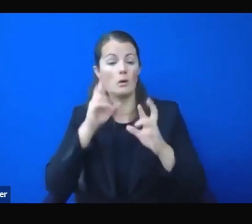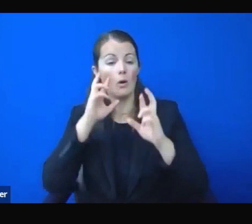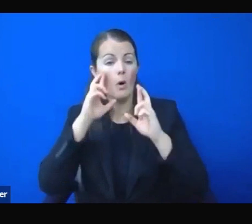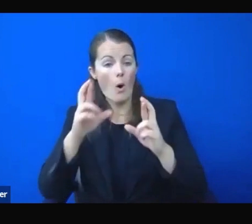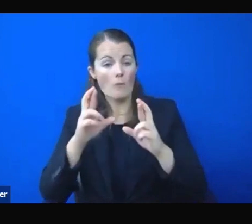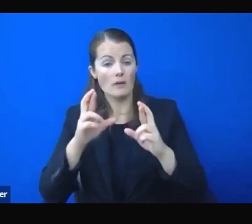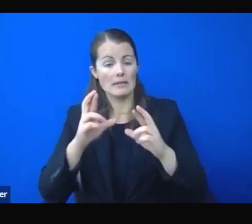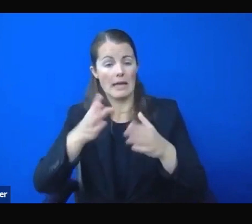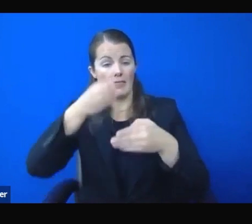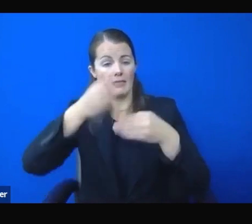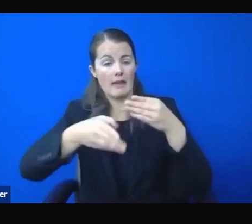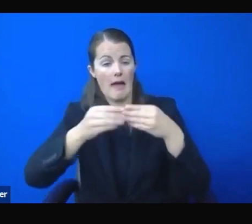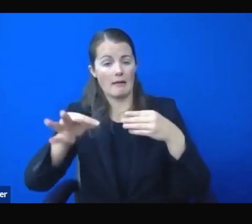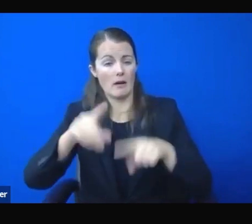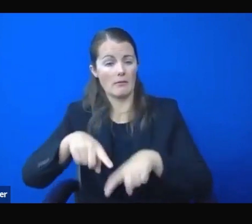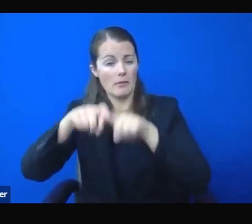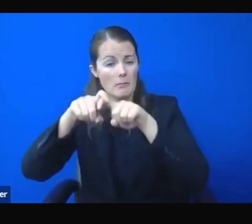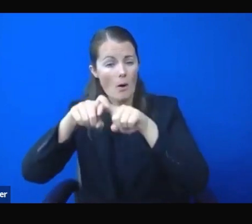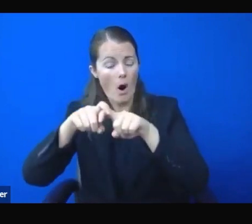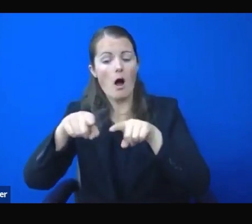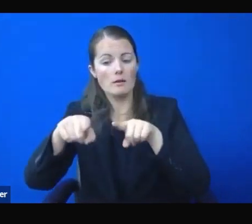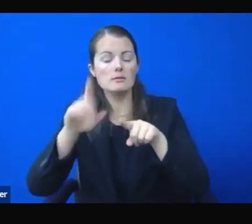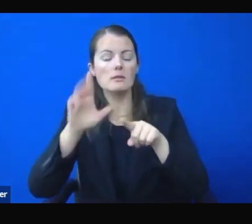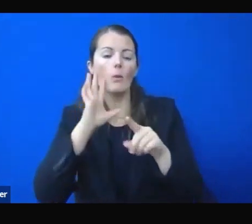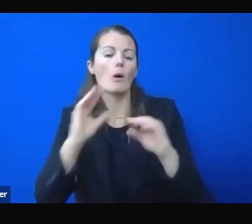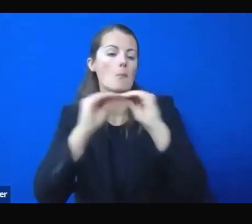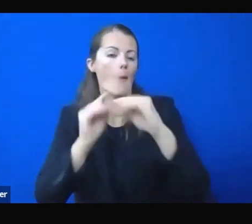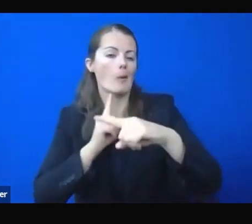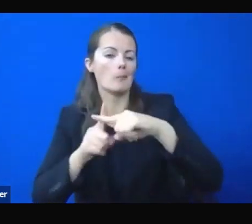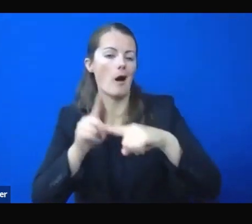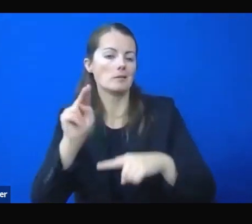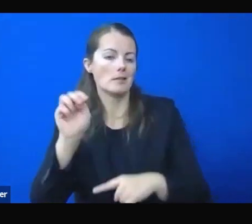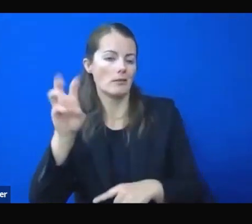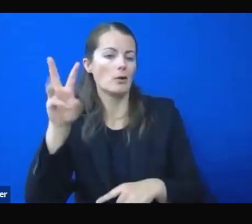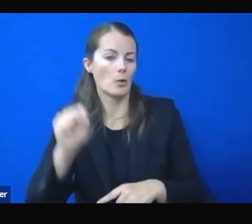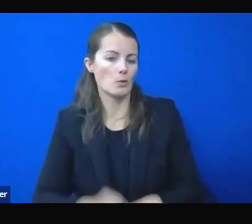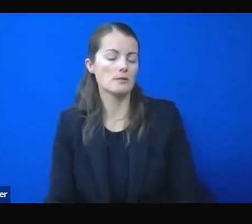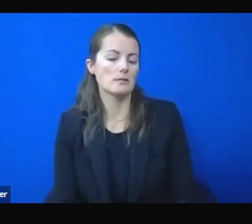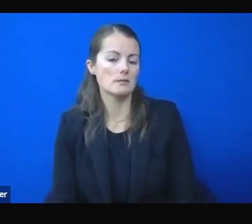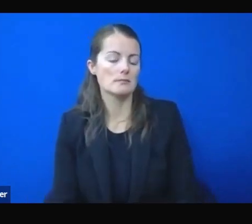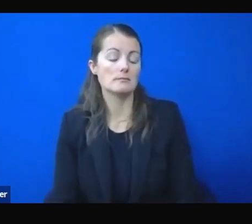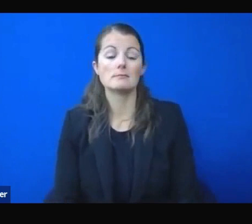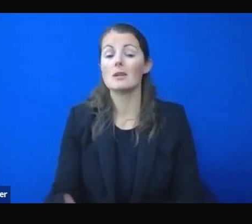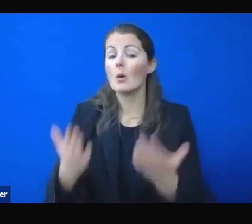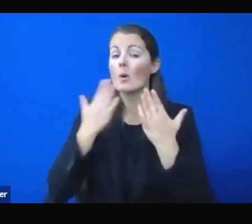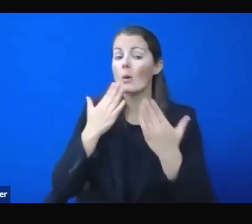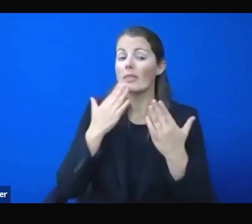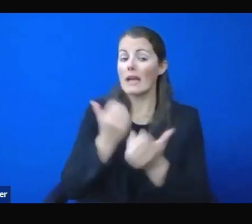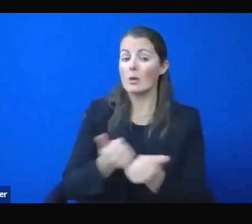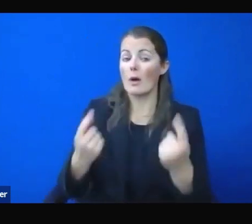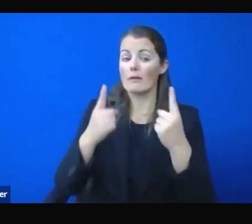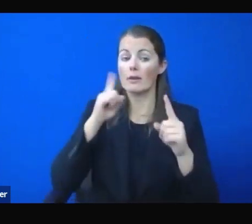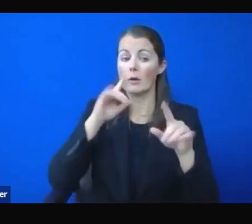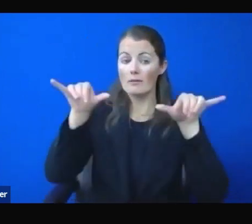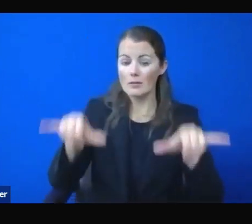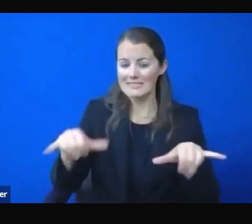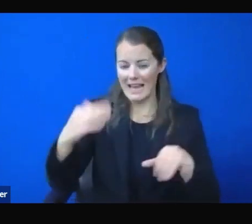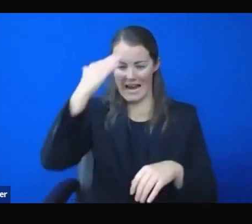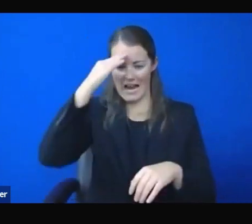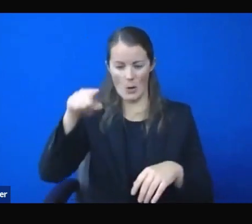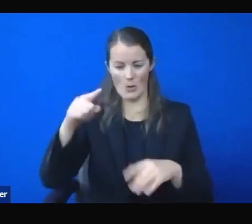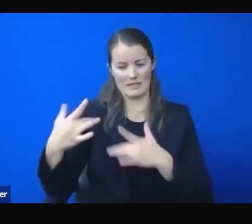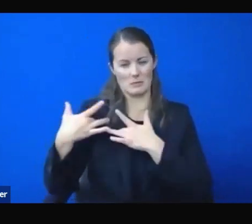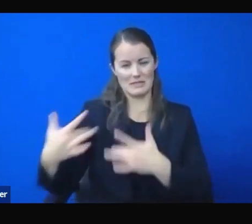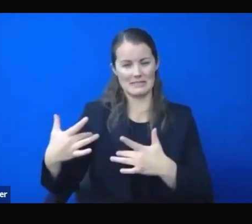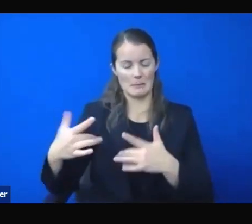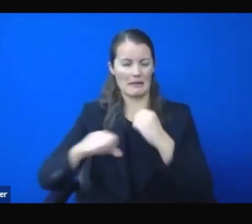Thank you, everyone. If we weren't able to get to your question today, please feel free to shoot me an email. We thank you all for sticking around. I know this is a little bit longer than our press conferences normally